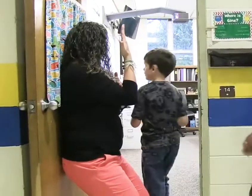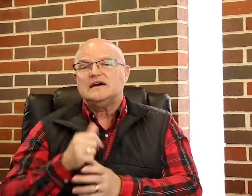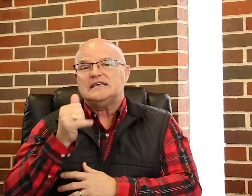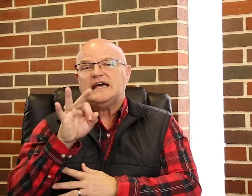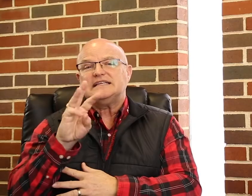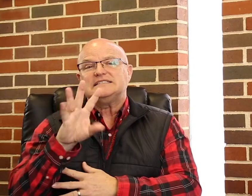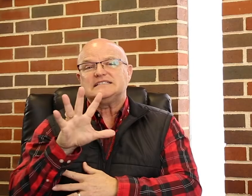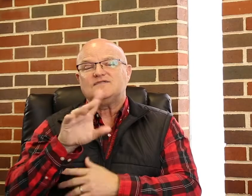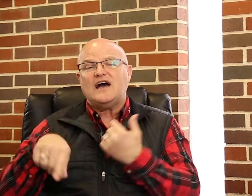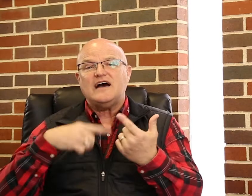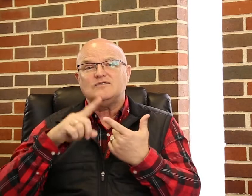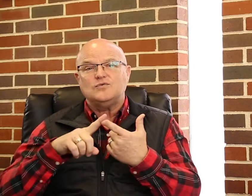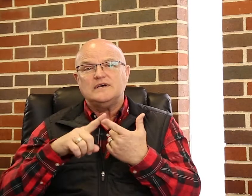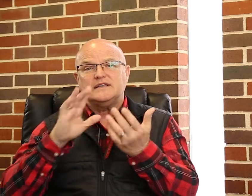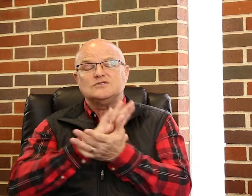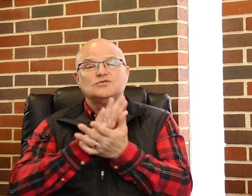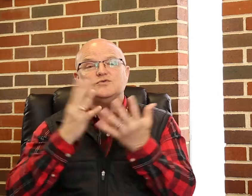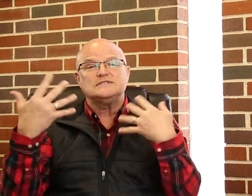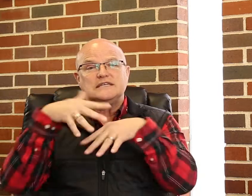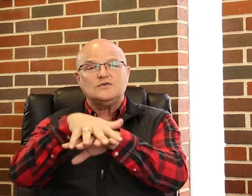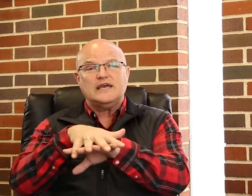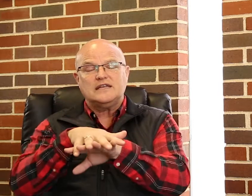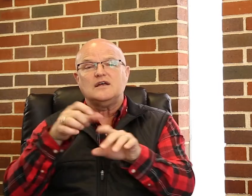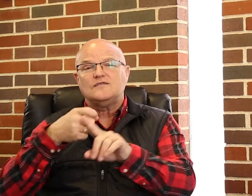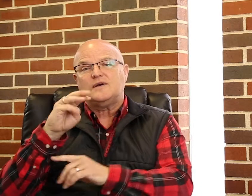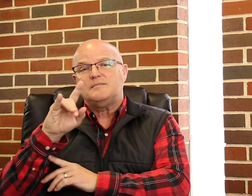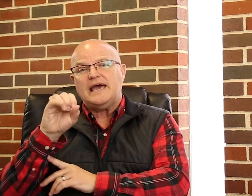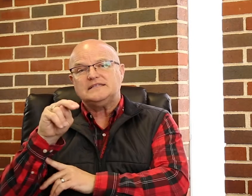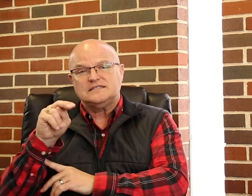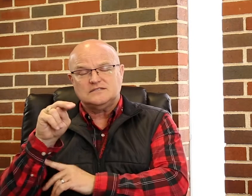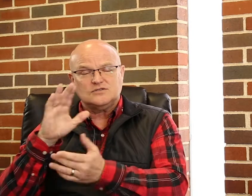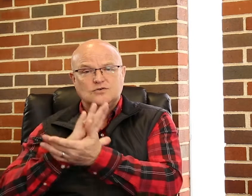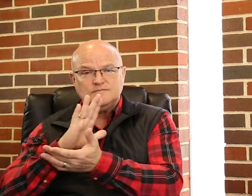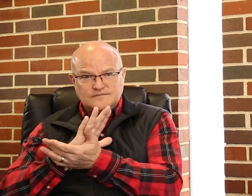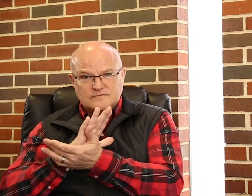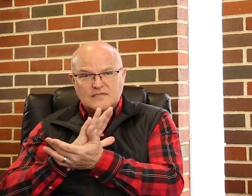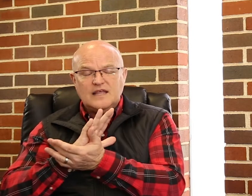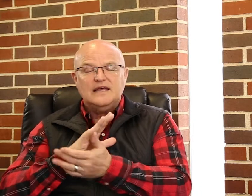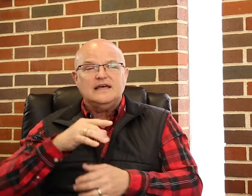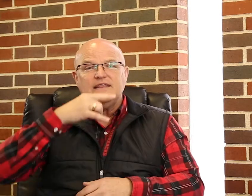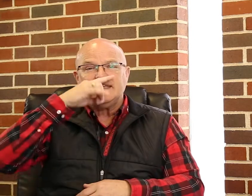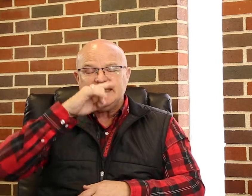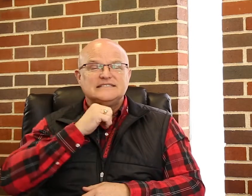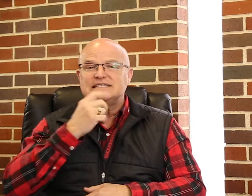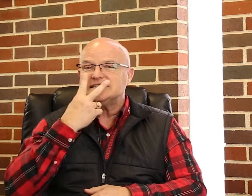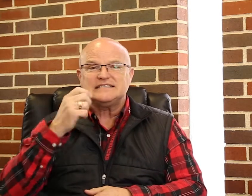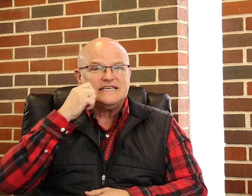In 1965, when the school was integrated from Madison School, the kids didn't see